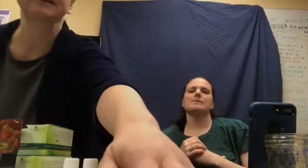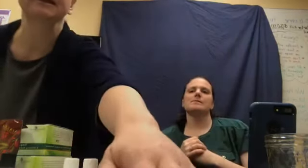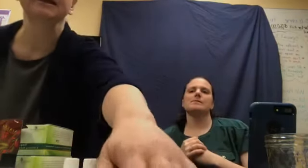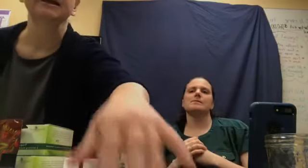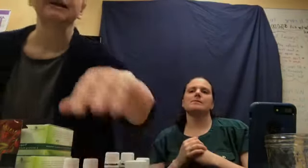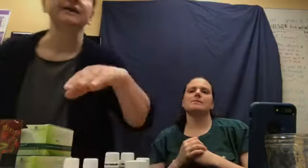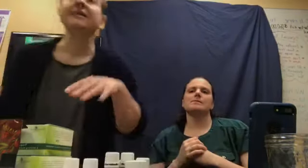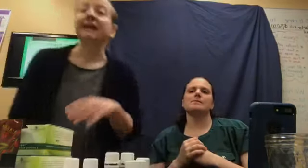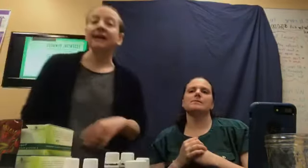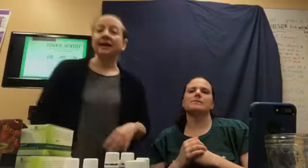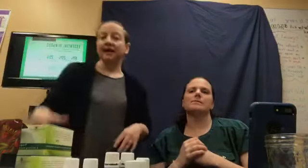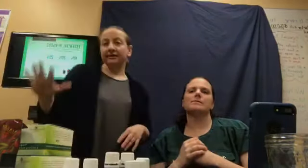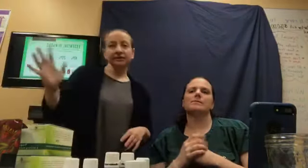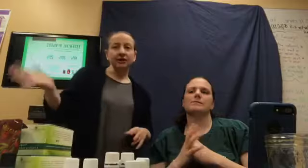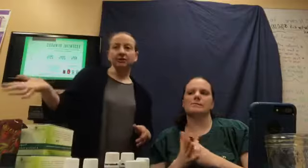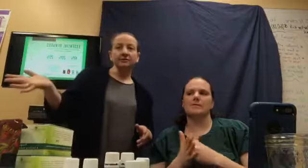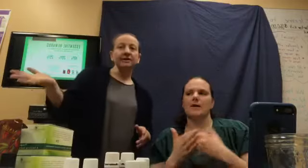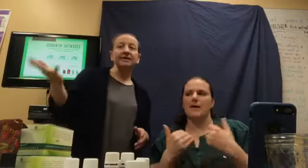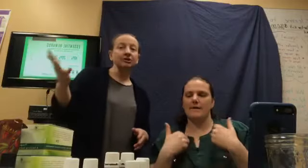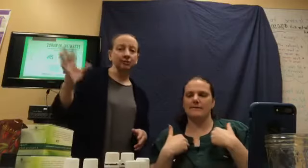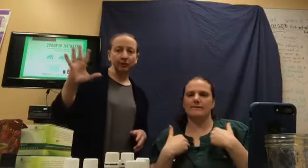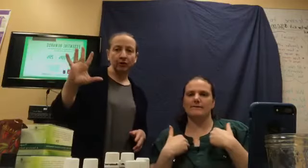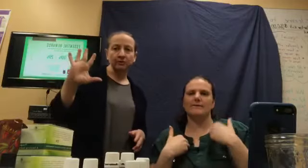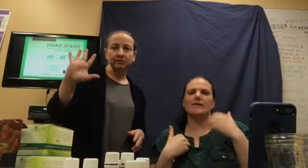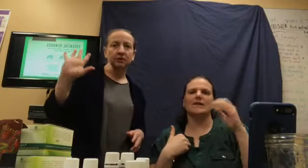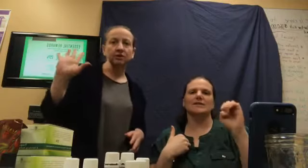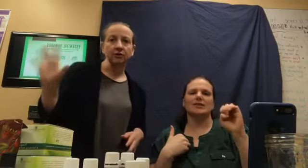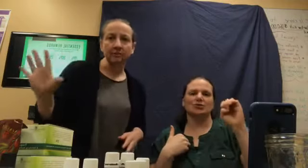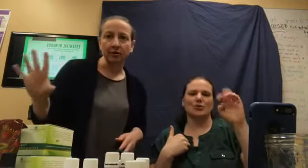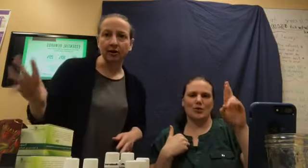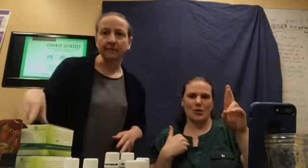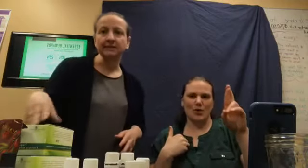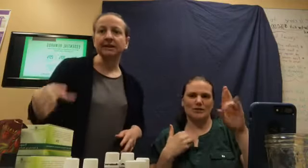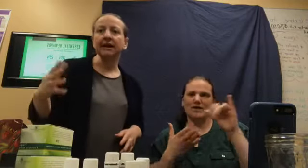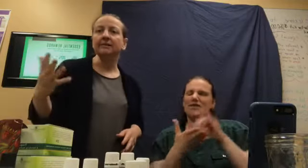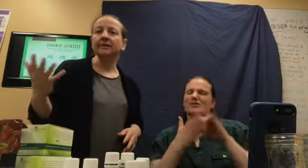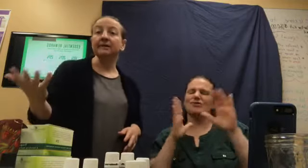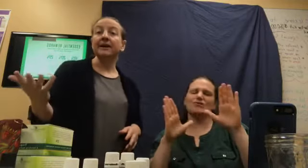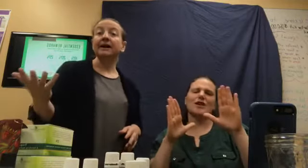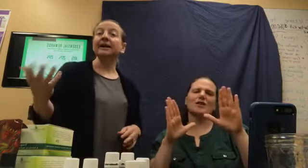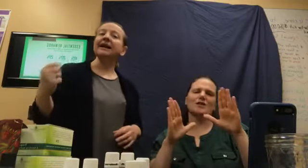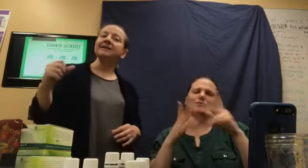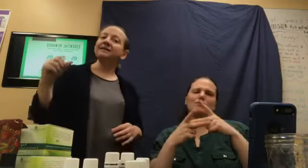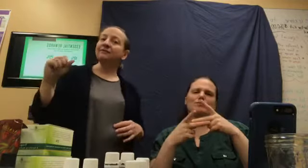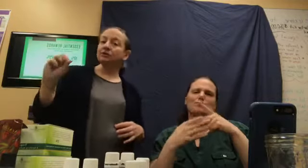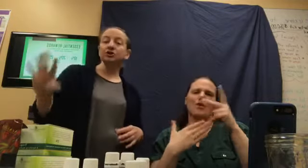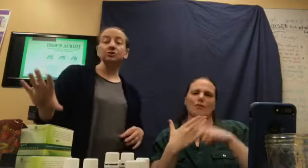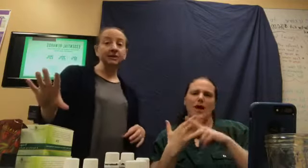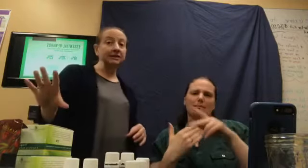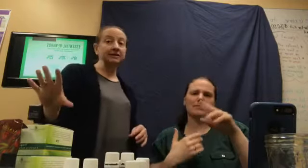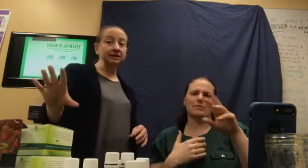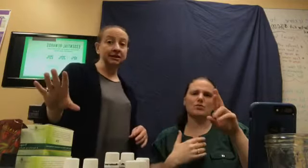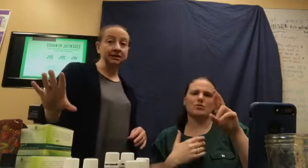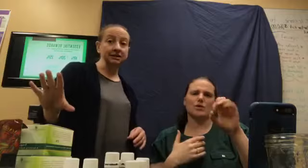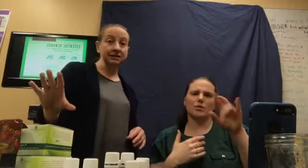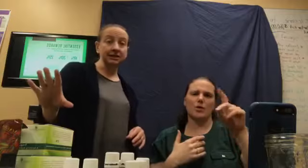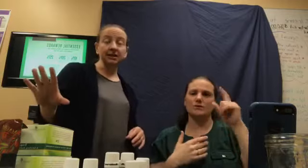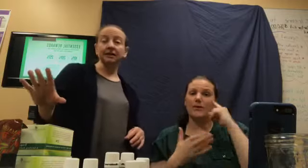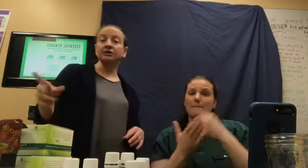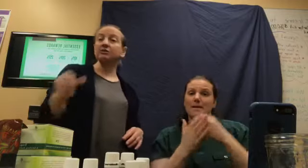And then, there's also Essential Rewards, which is a great program to get money back. And if you're doing the sleek in $60, you know